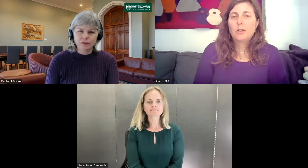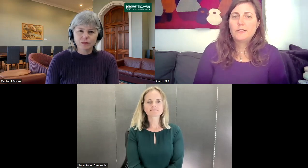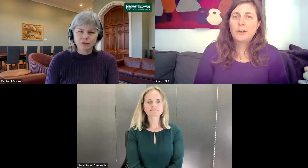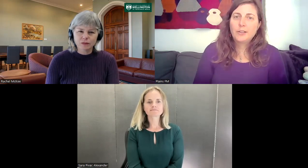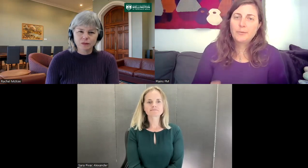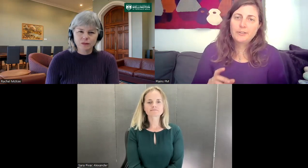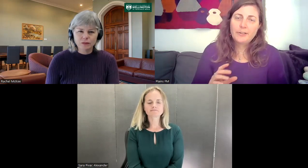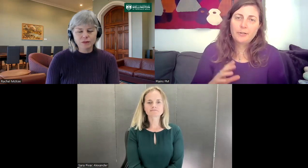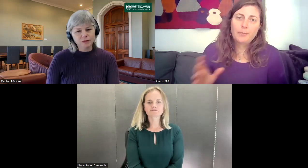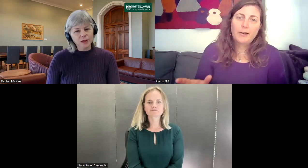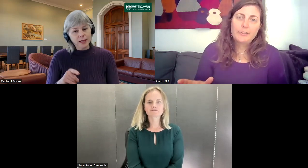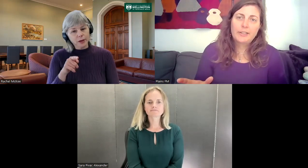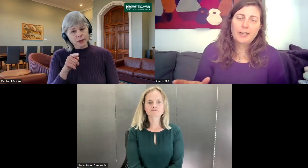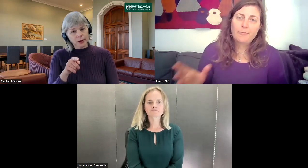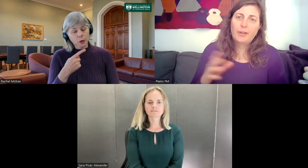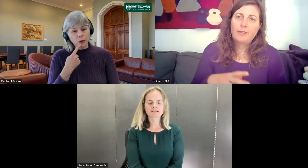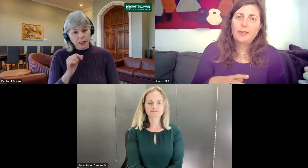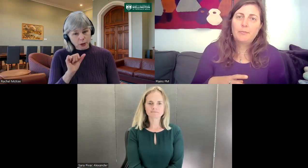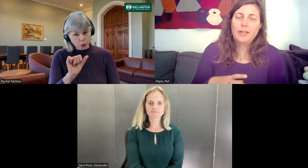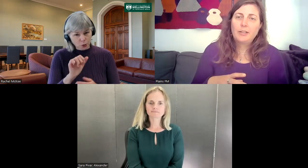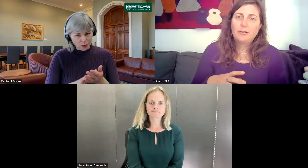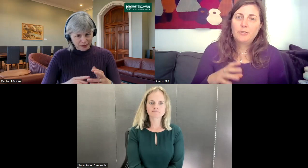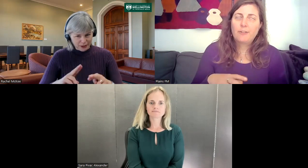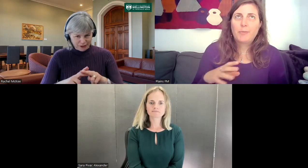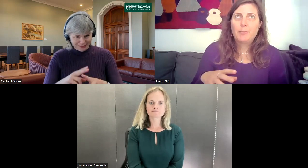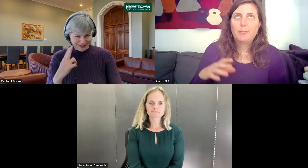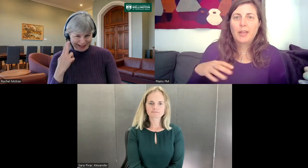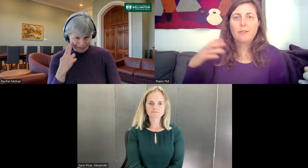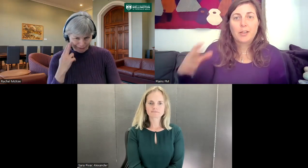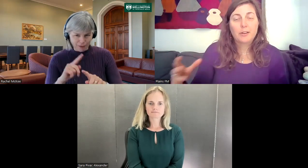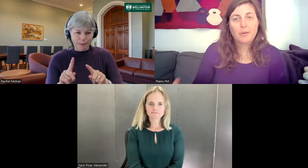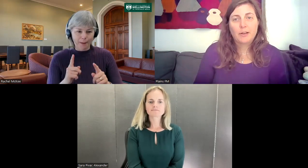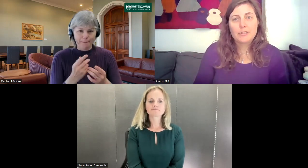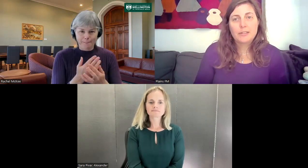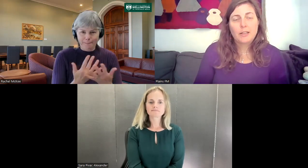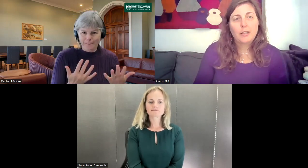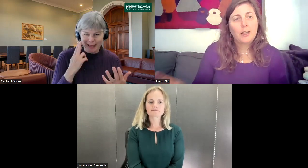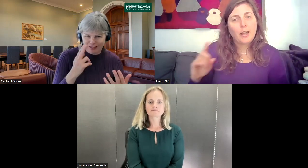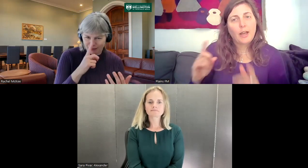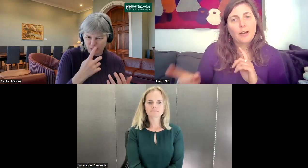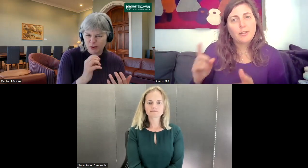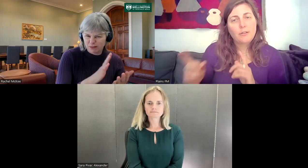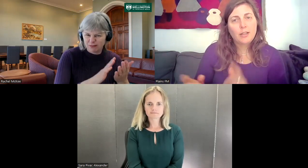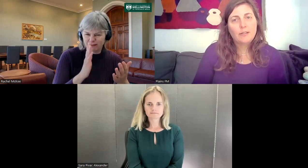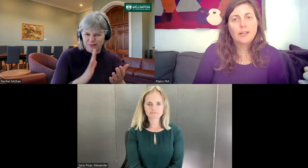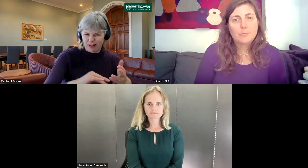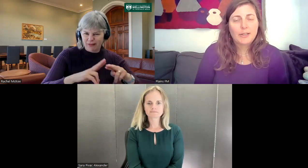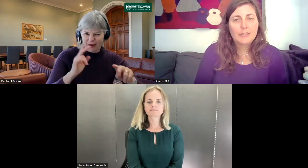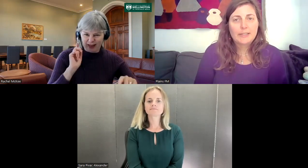Sarah, you mentioned that your parents are deaf, but that many deaf people may have hearing parents. How do you think the experiences